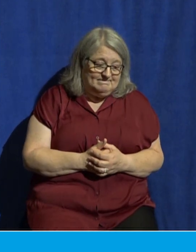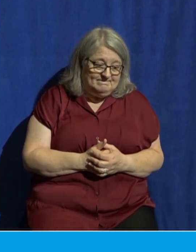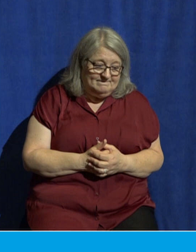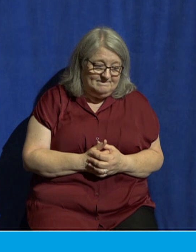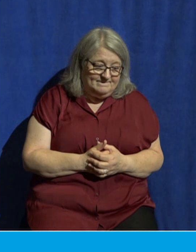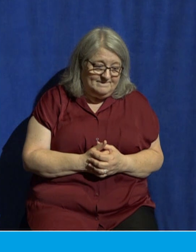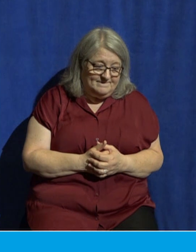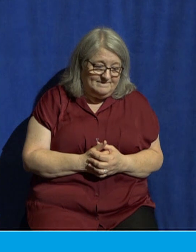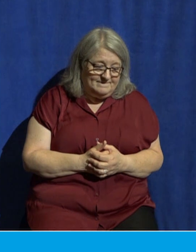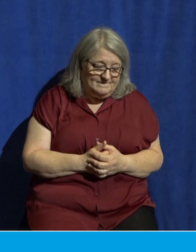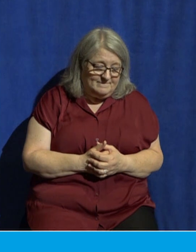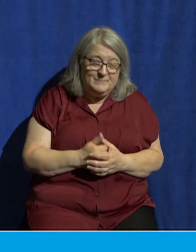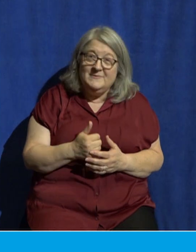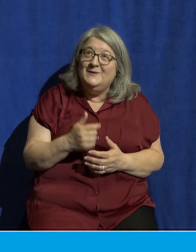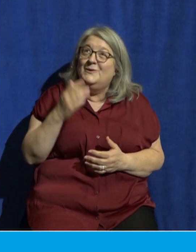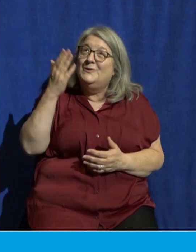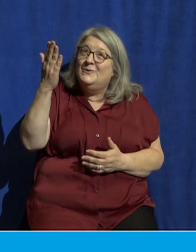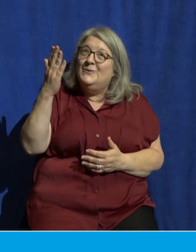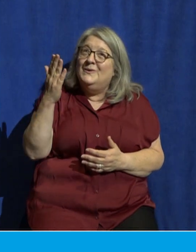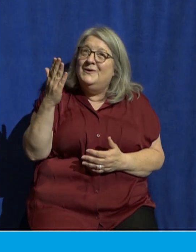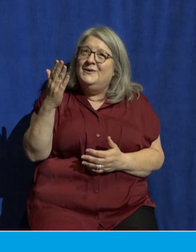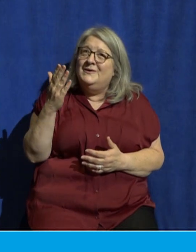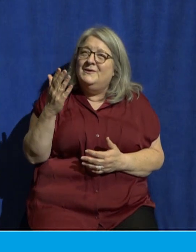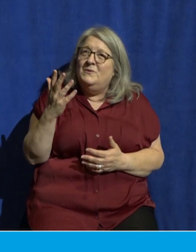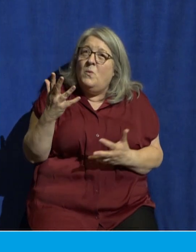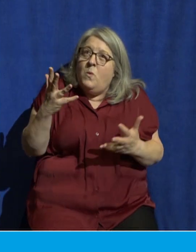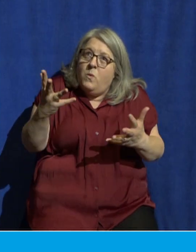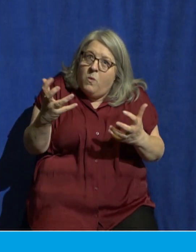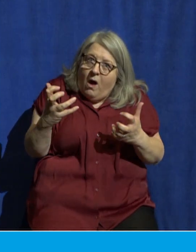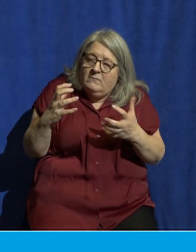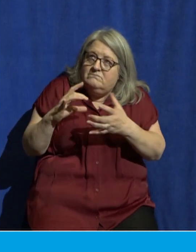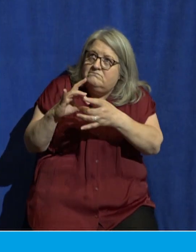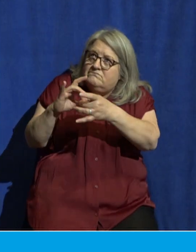pursuing us speaking to us